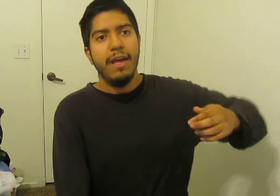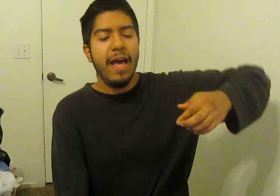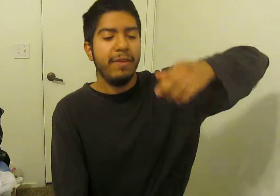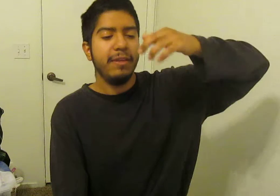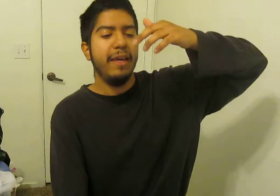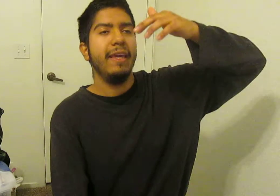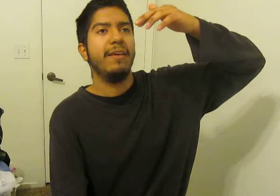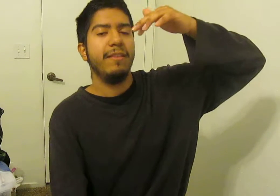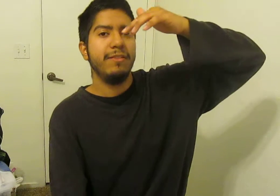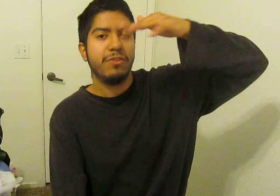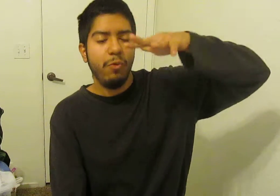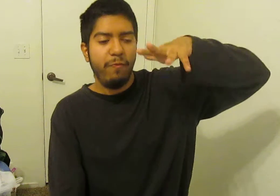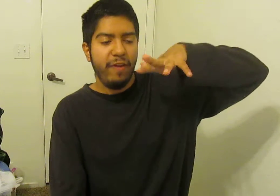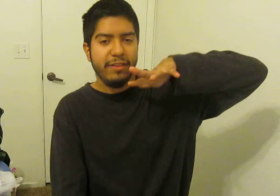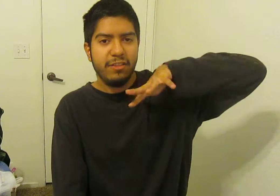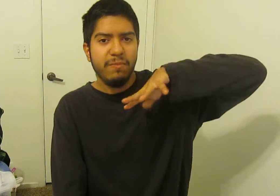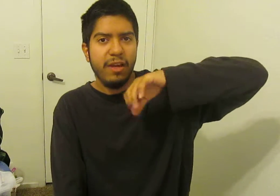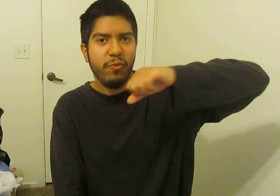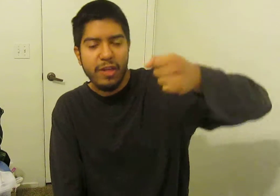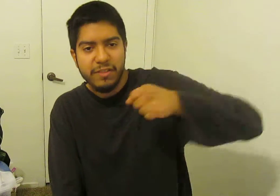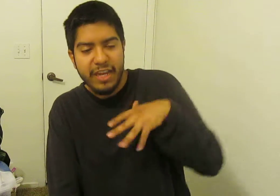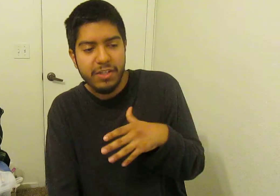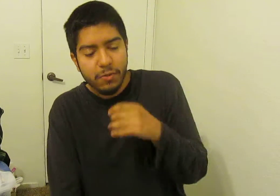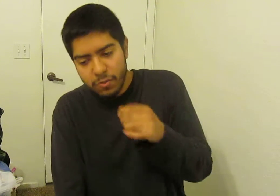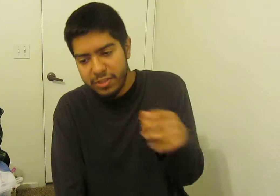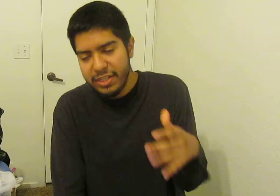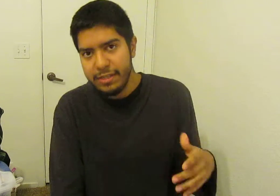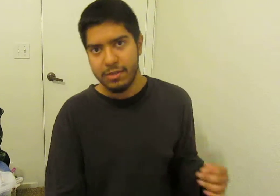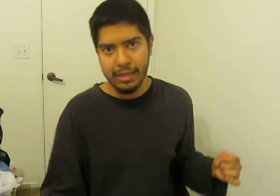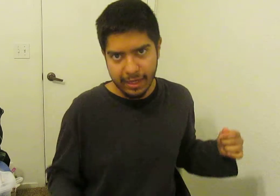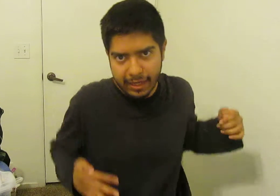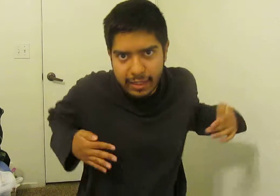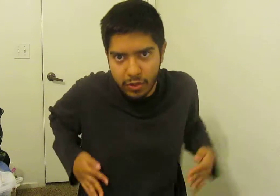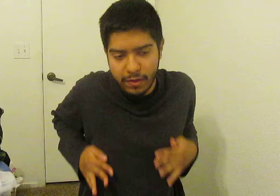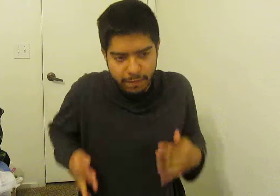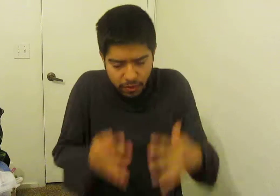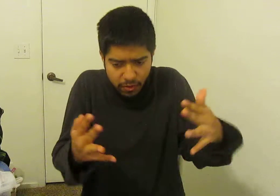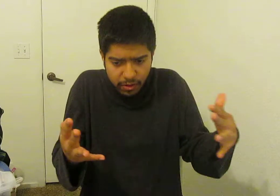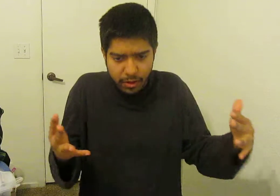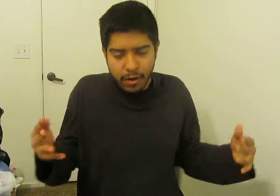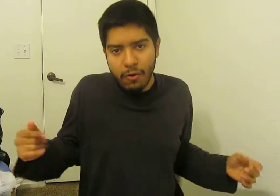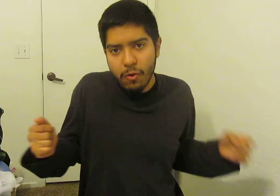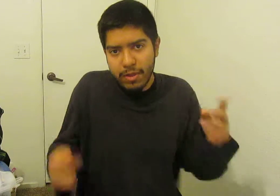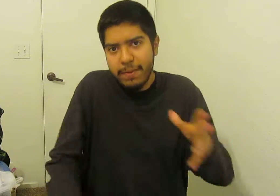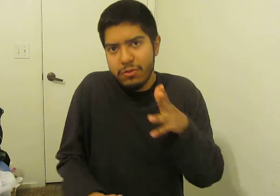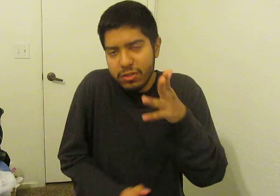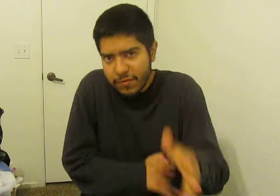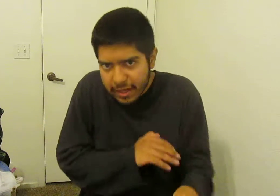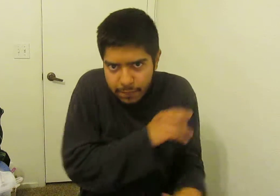having like this group find some kind of way of changing the ghouls' genes so that they can eat human food or maybe towards finding a